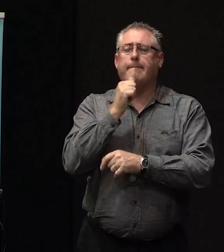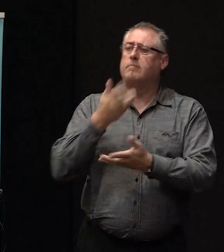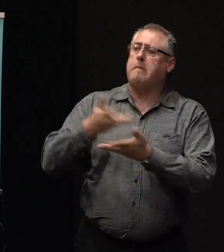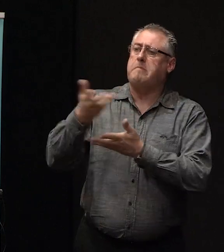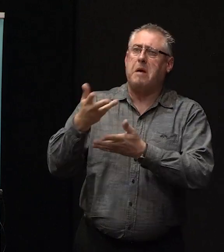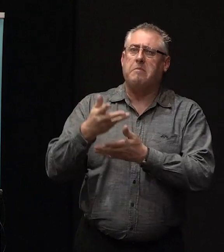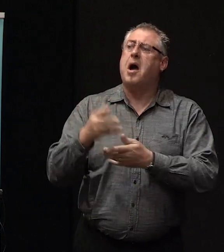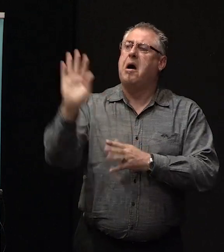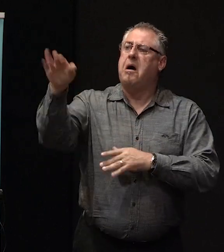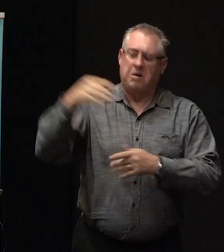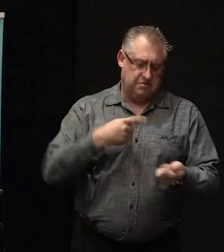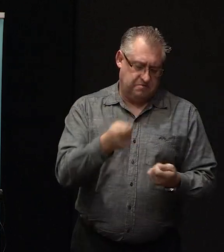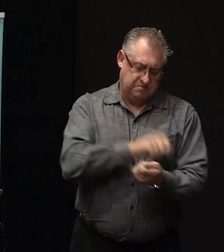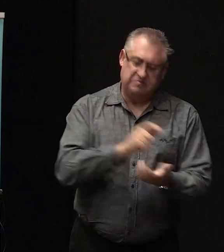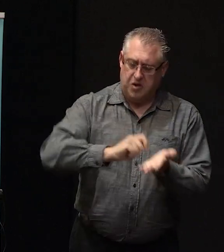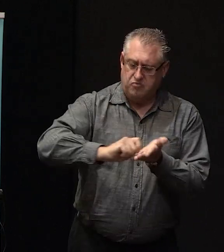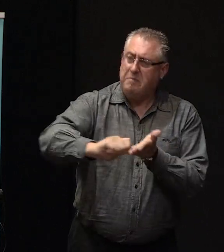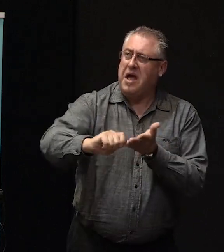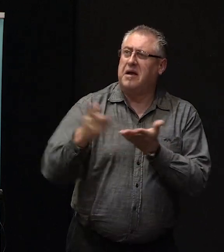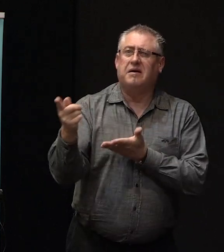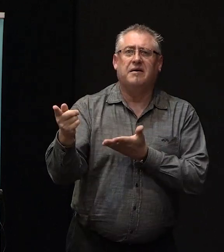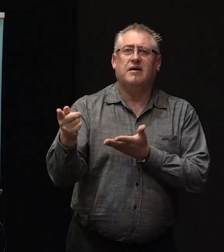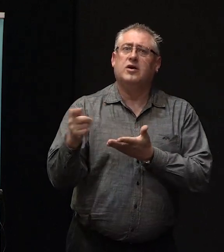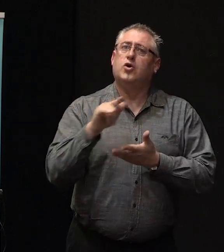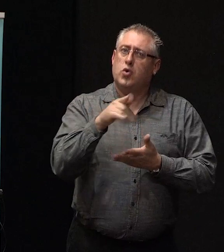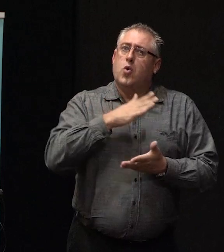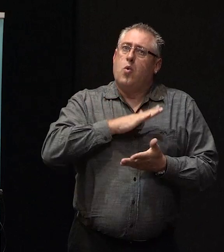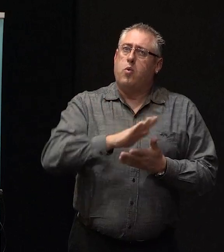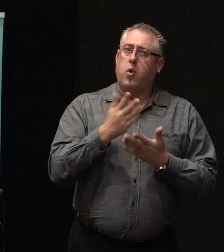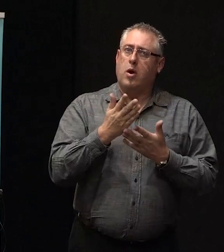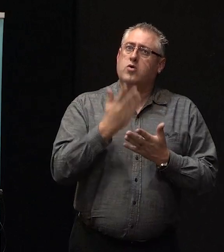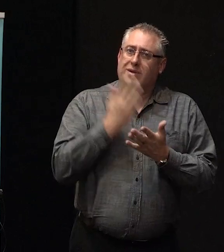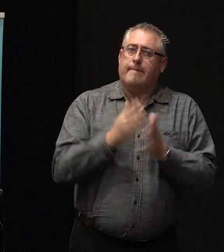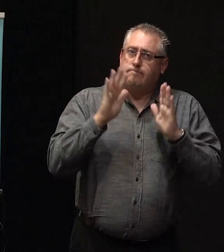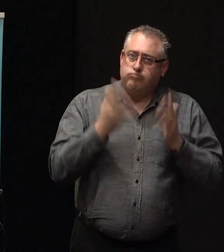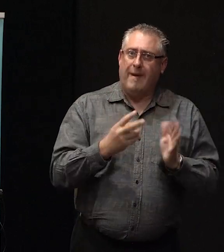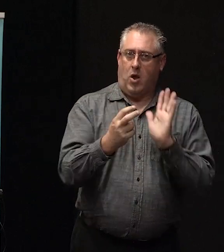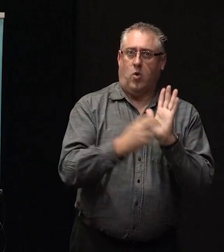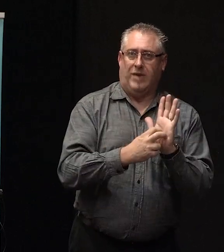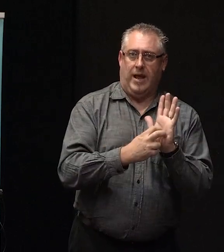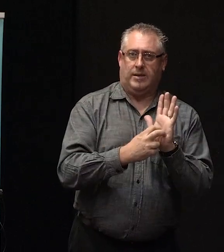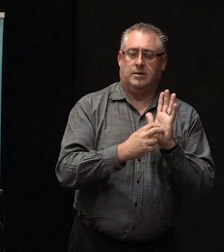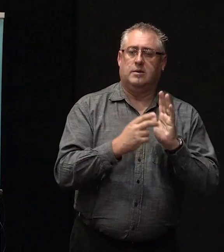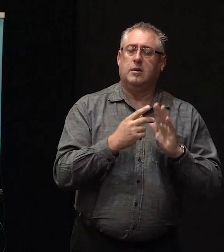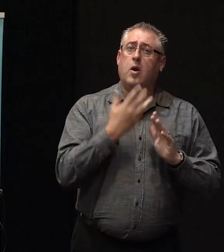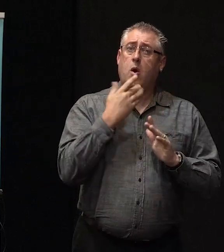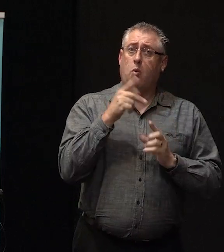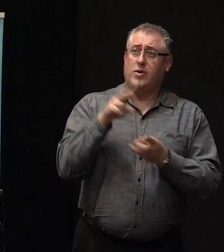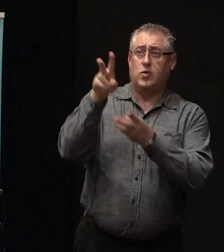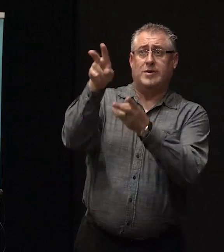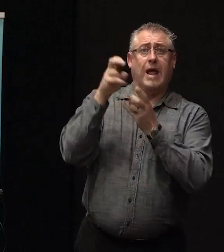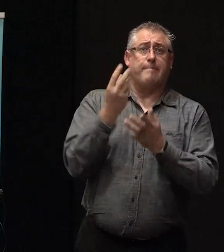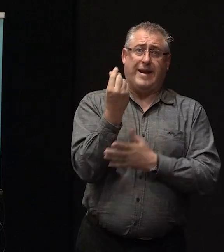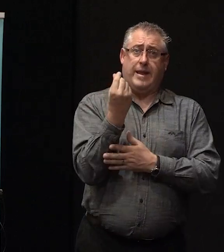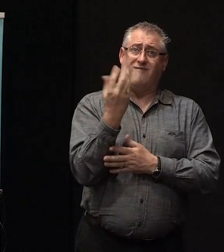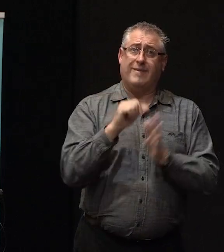down on the back of, you know, the fish and chips that he's just eaten. You actually want a sort of a really proper contract. So when you do take the money from the